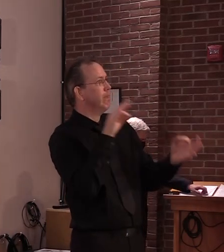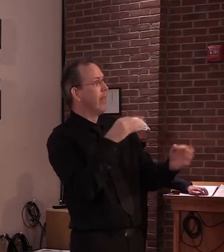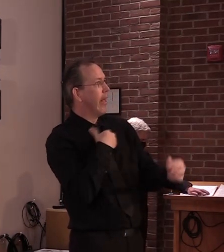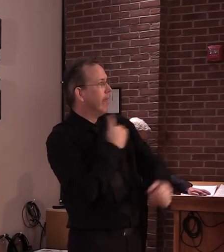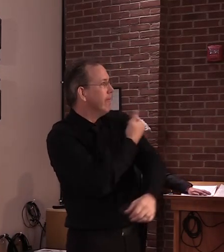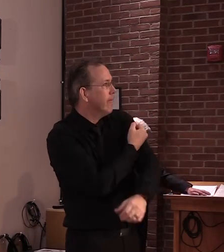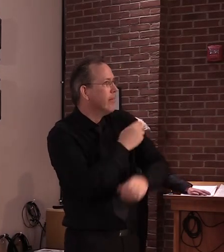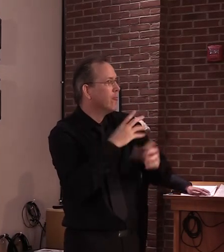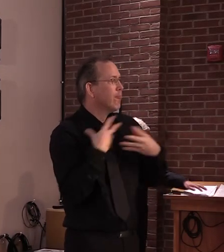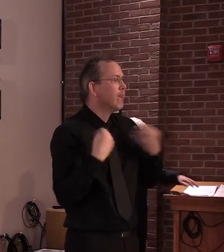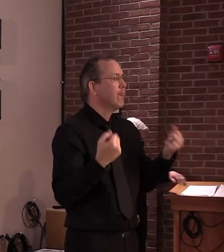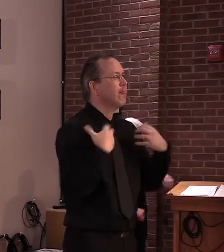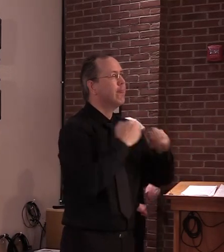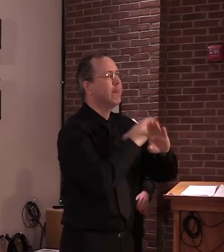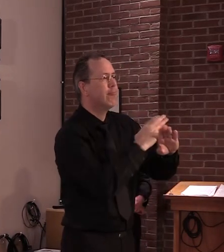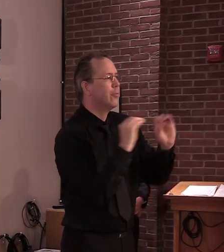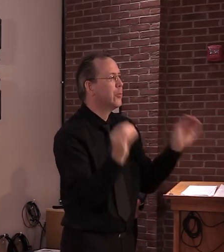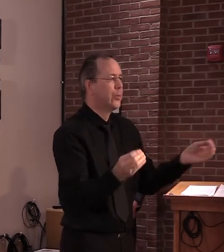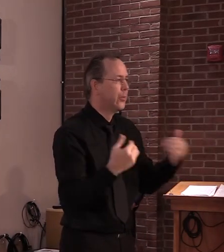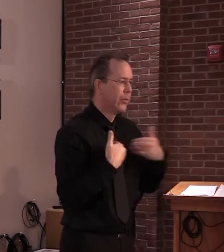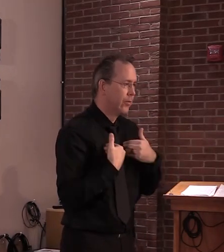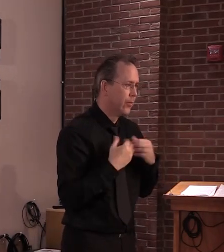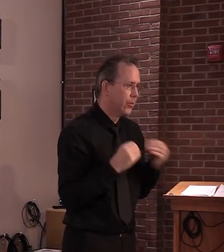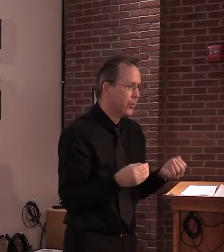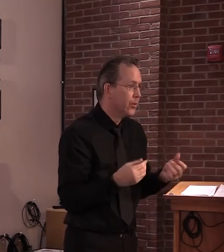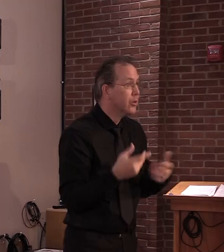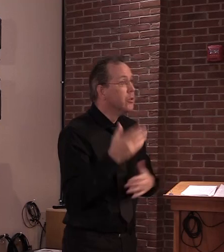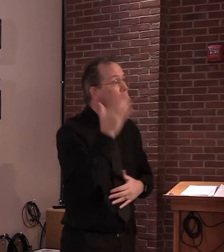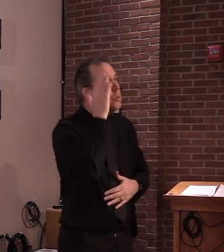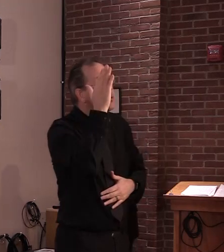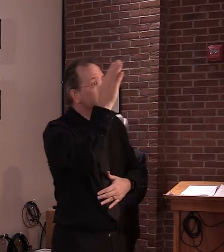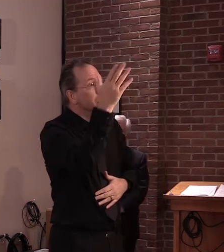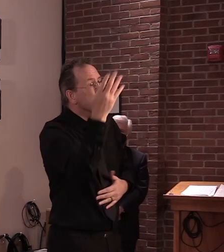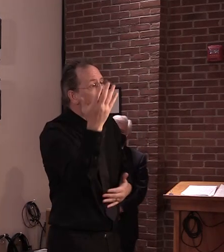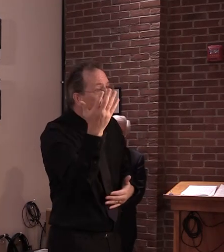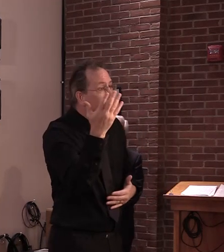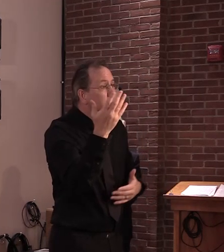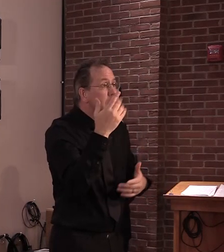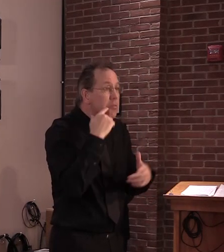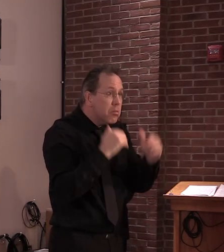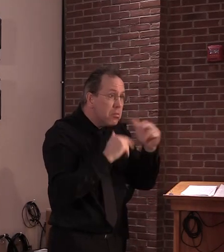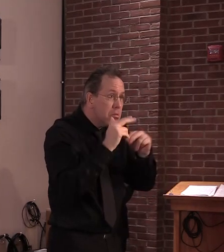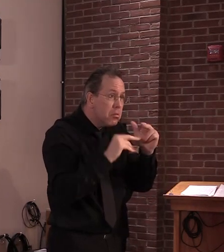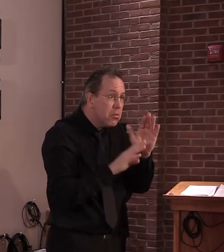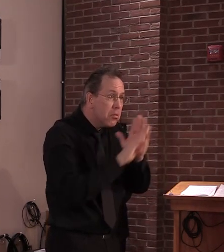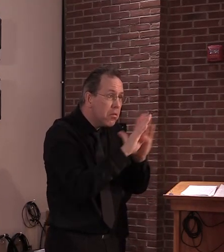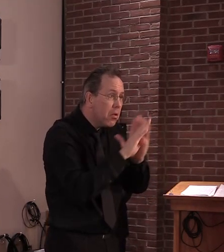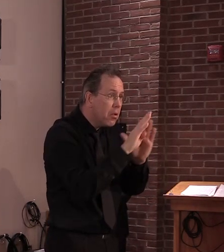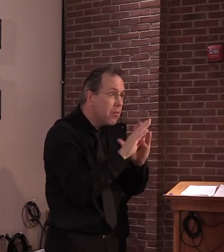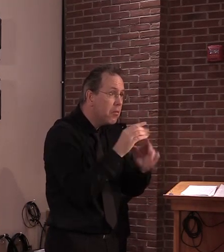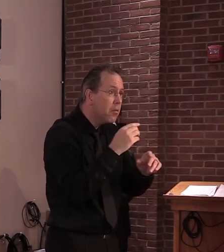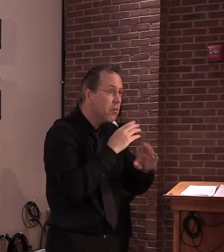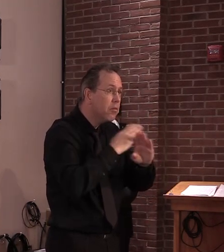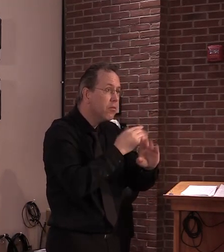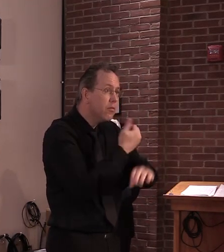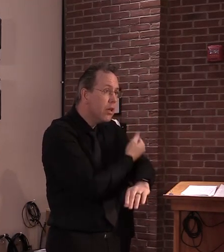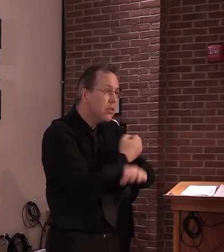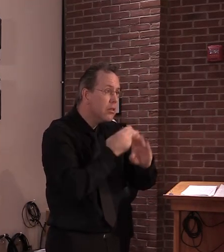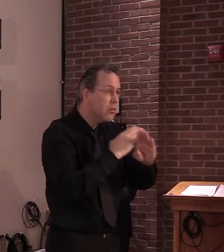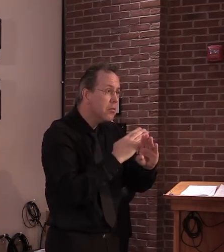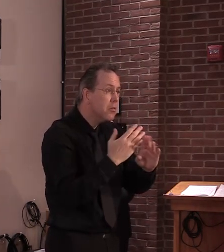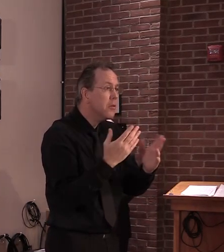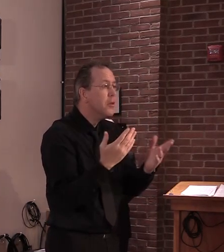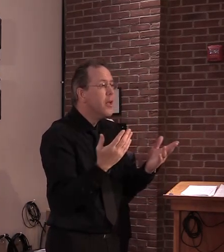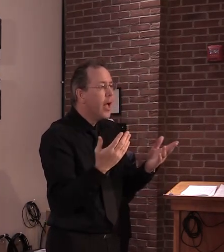where there would be a vaccine, I think people are often being sometimes falsely misled,